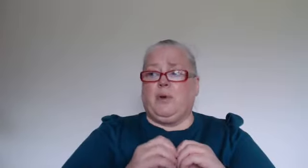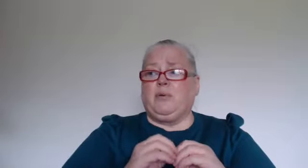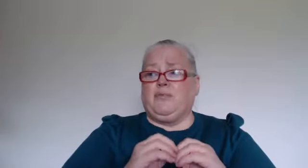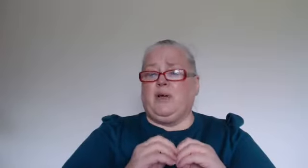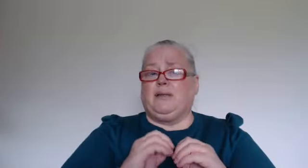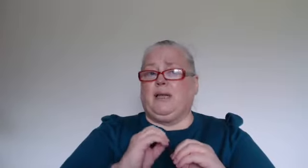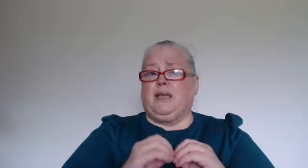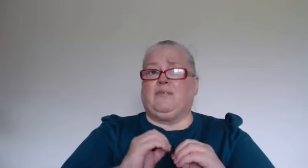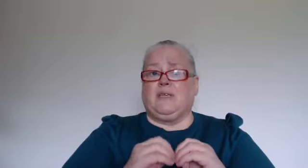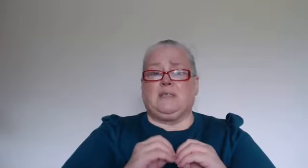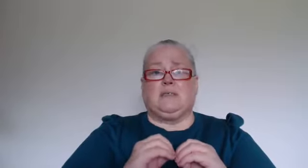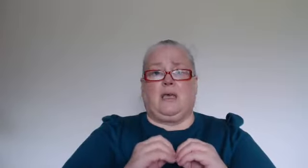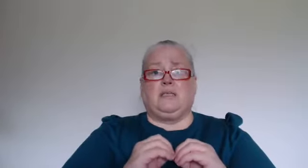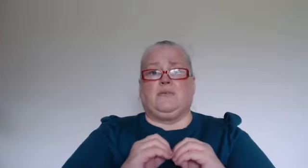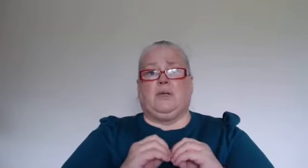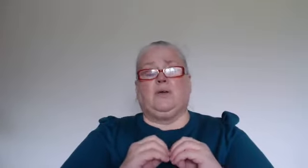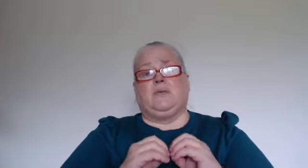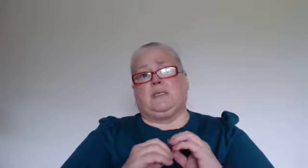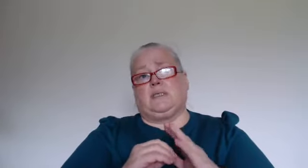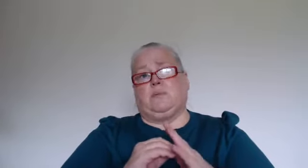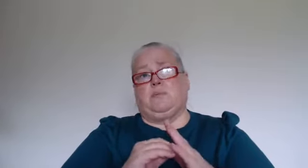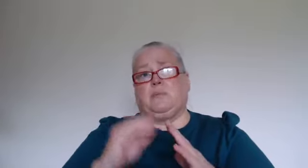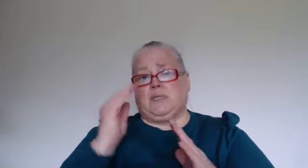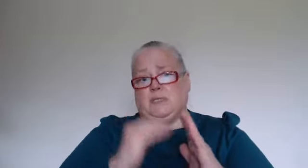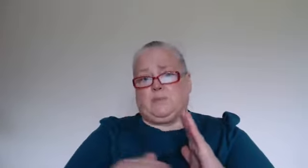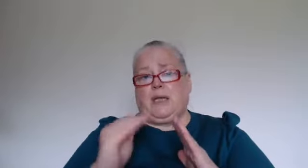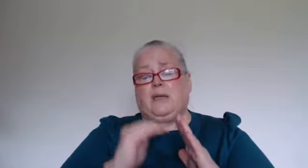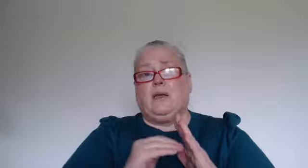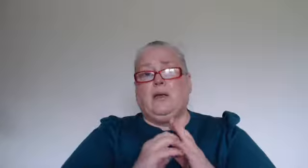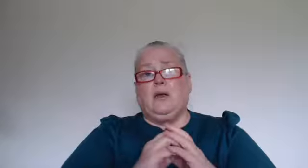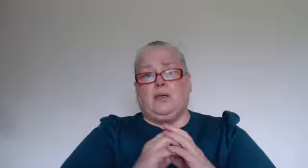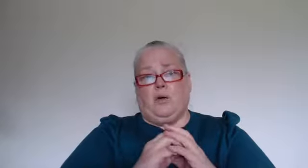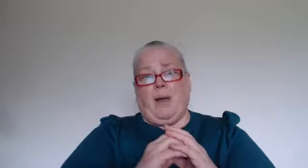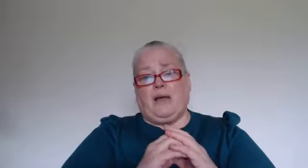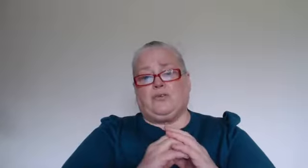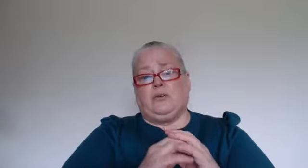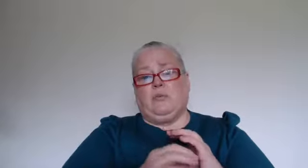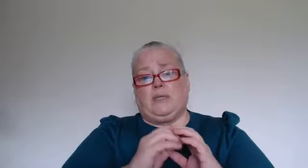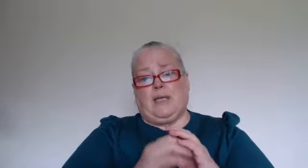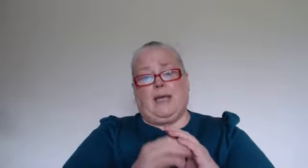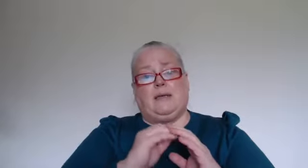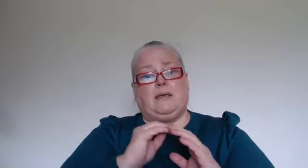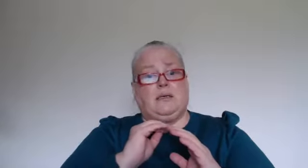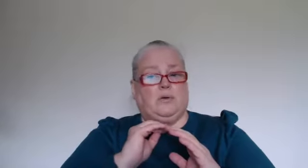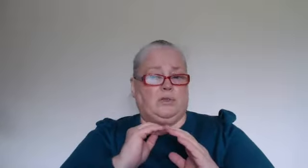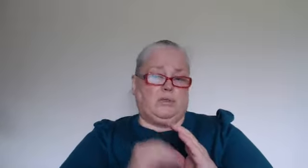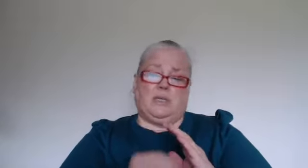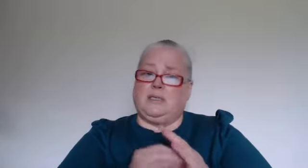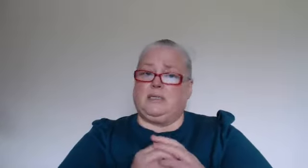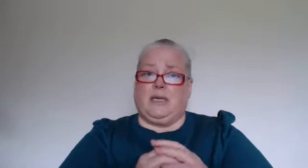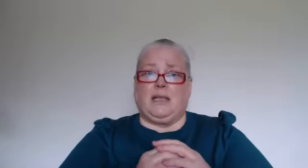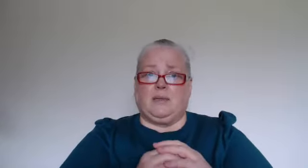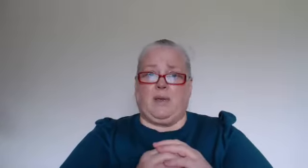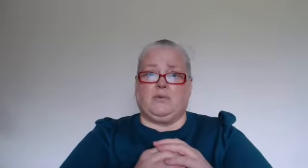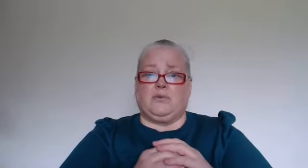probably find that if this is the case for you if this this has been your pattern well then you know you're not setting healthy boundaries